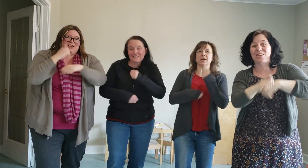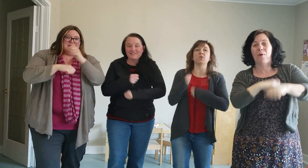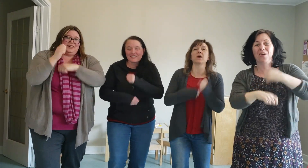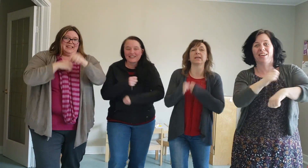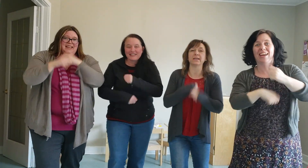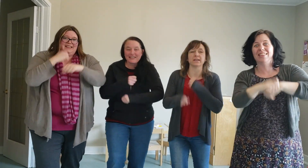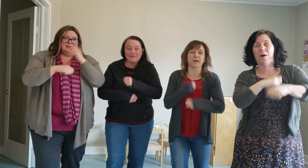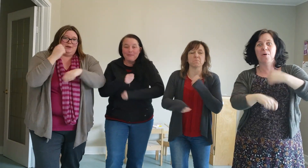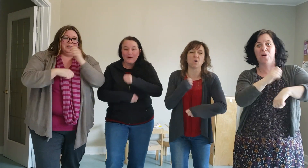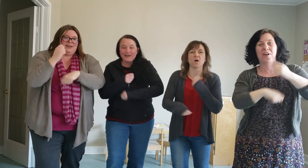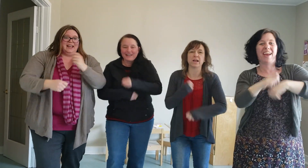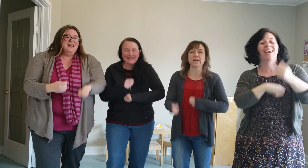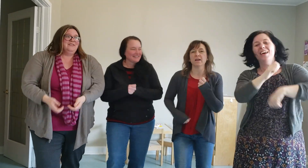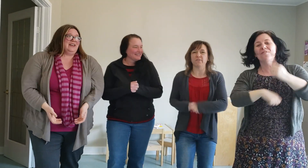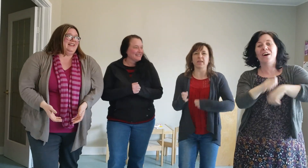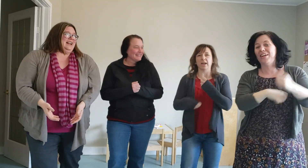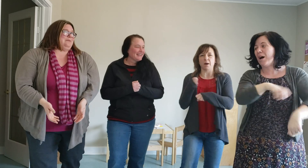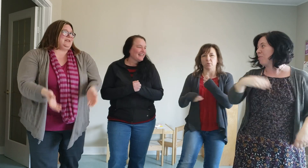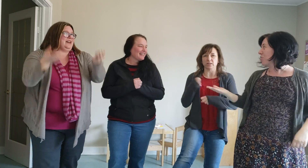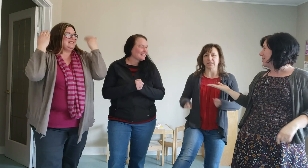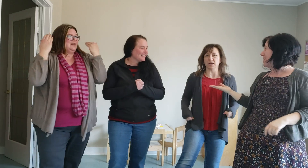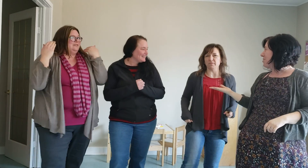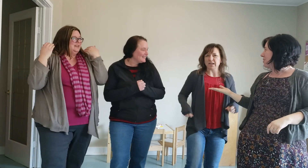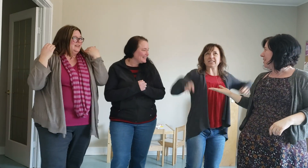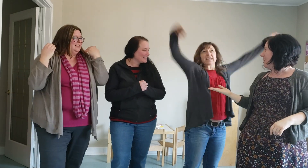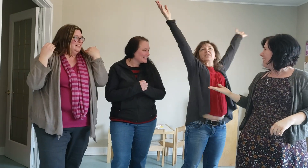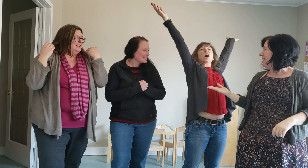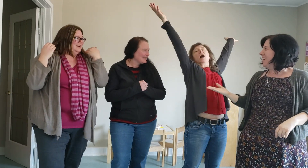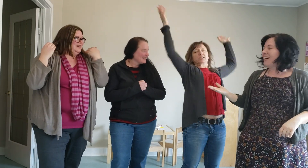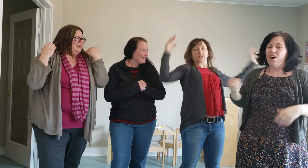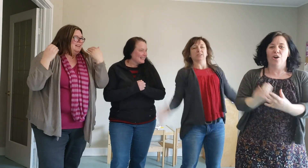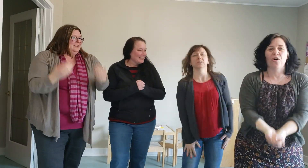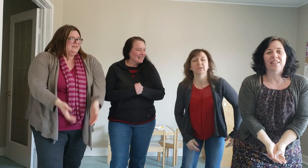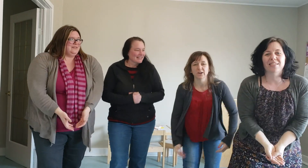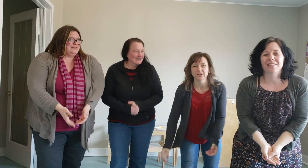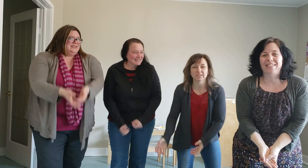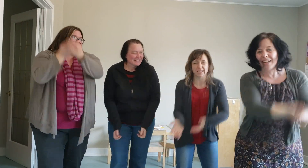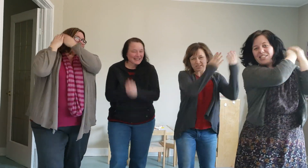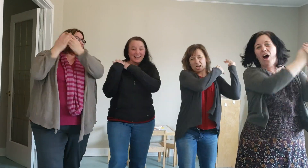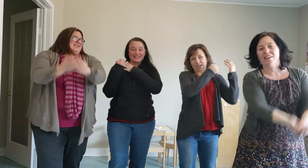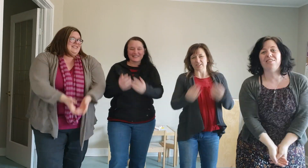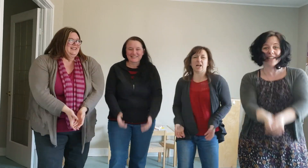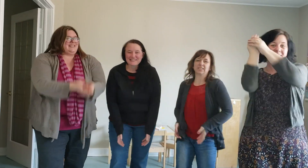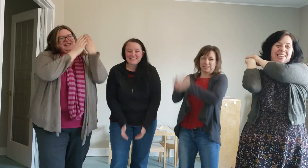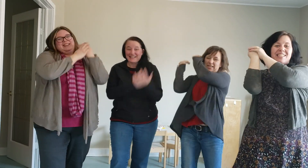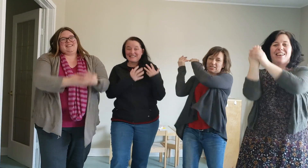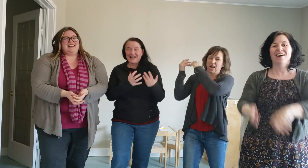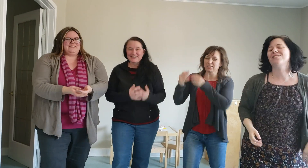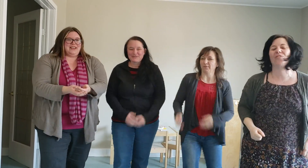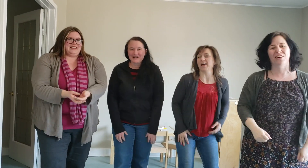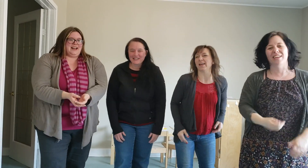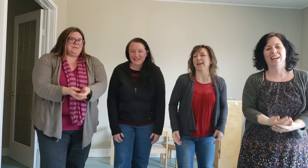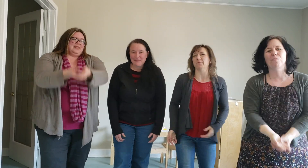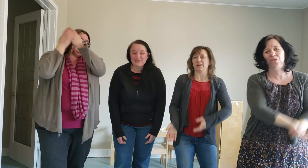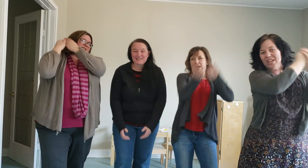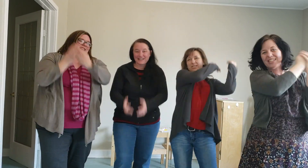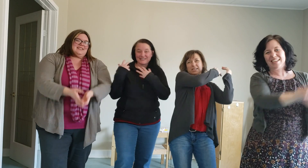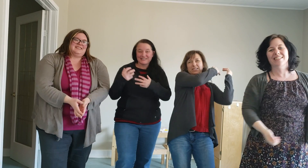Yeah, early in the morning Fill it up and lots of... Stinky socks! Lots of stinky socks, lots of stinky socks Fill it up and lots of stinky